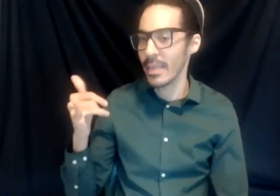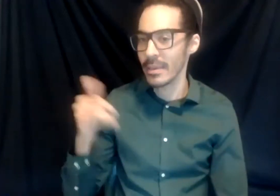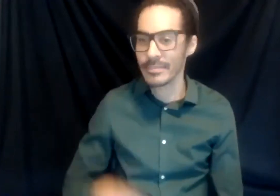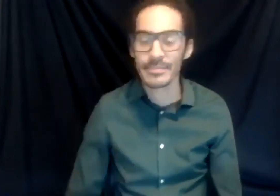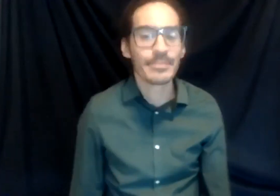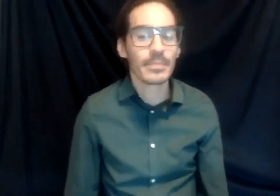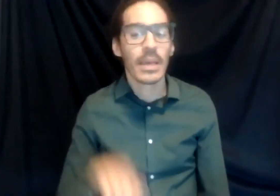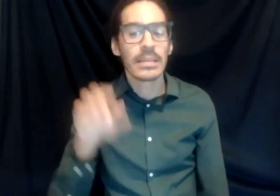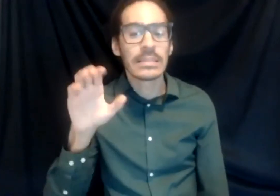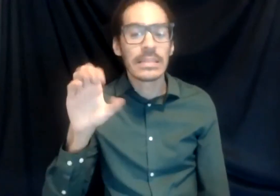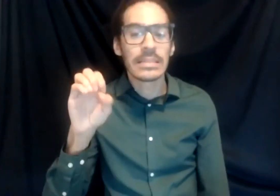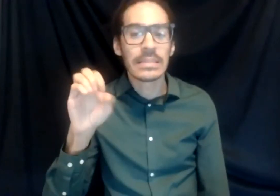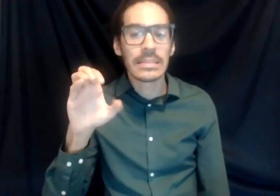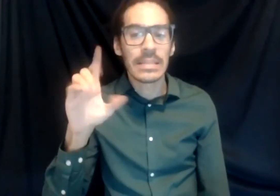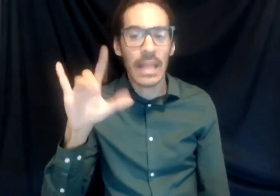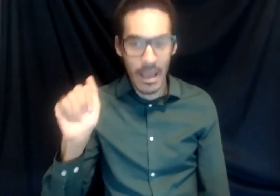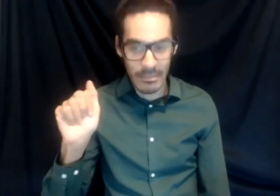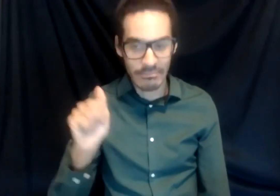for you to introduce yourself.